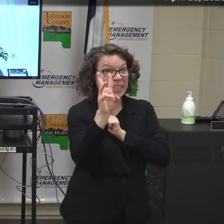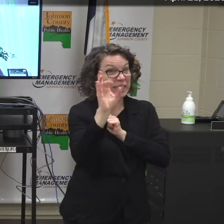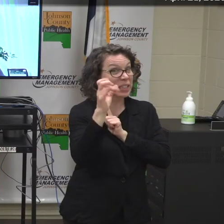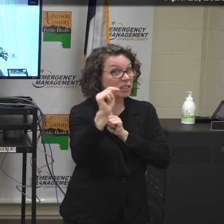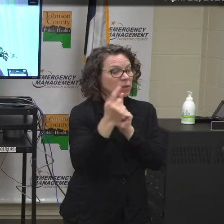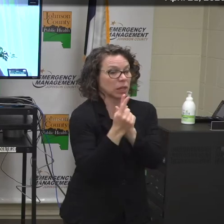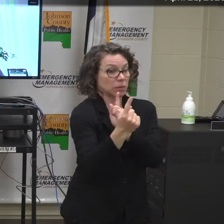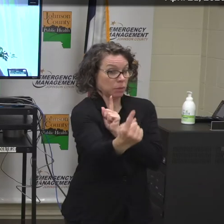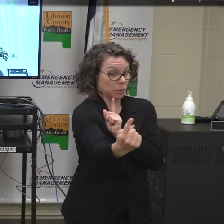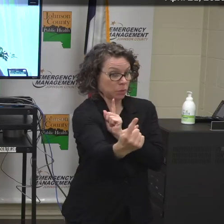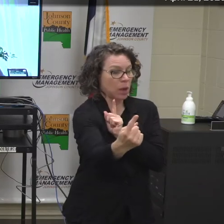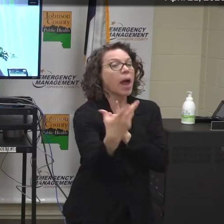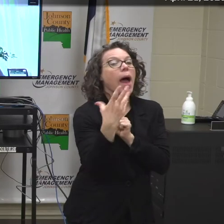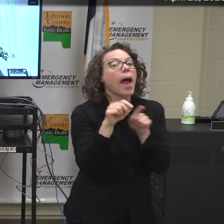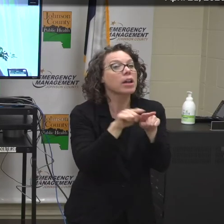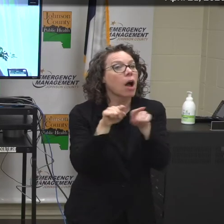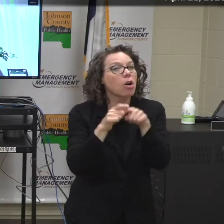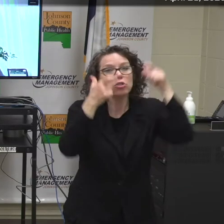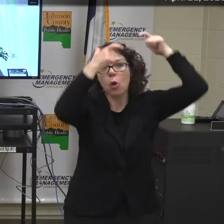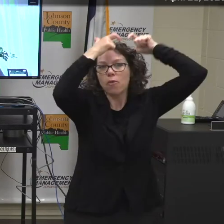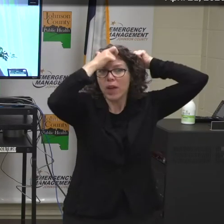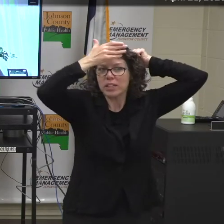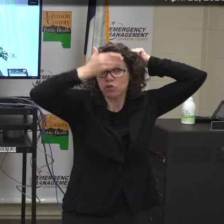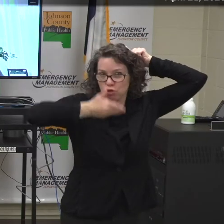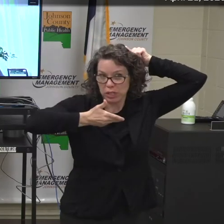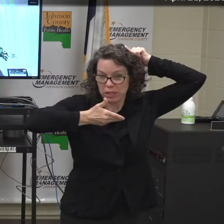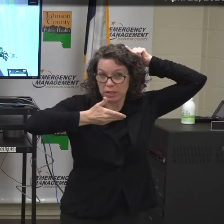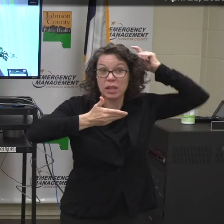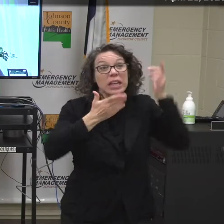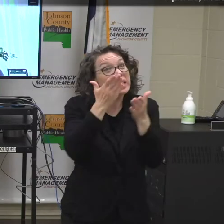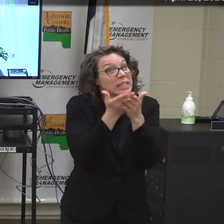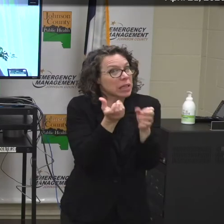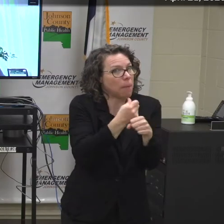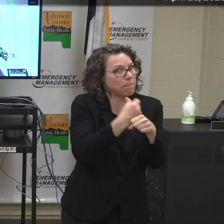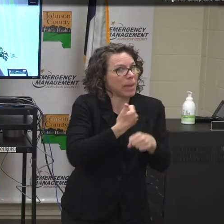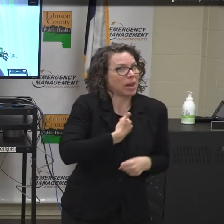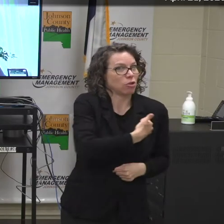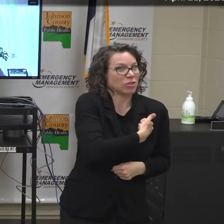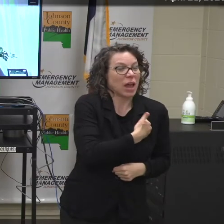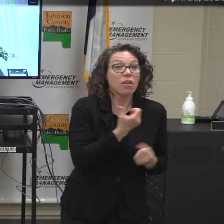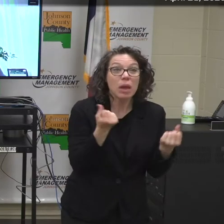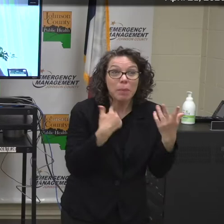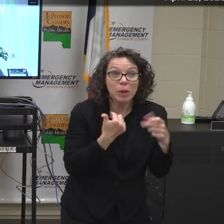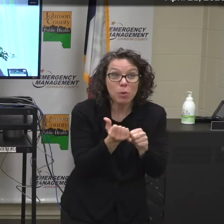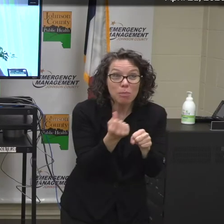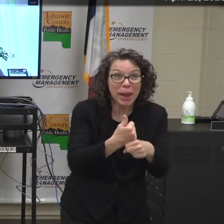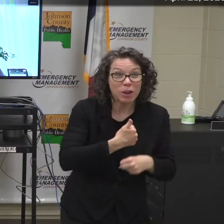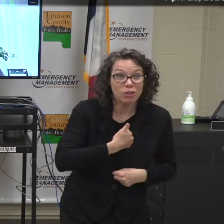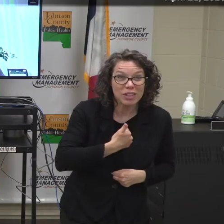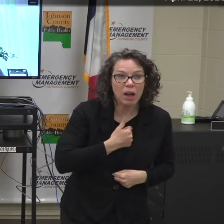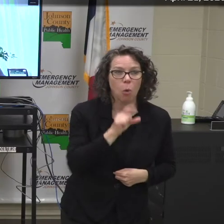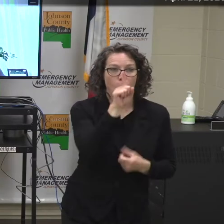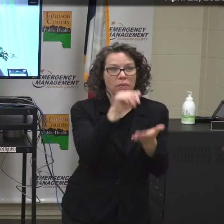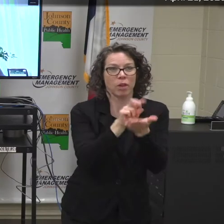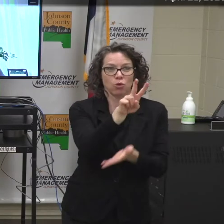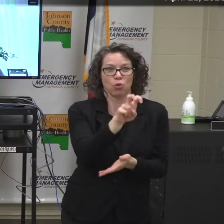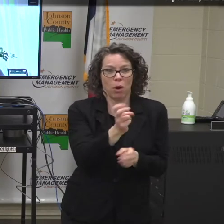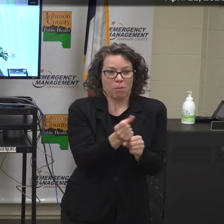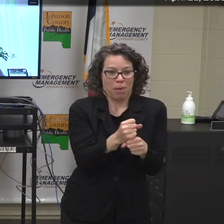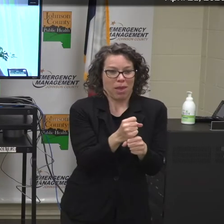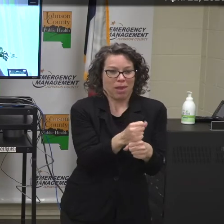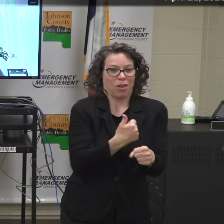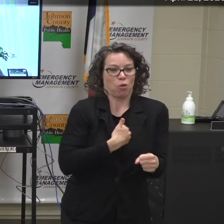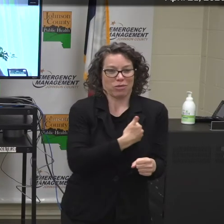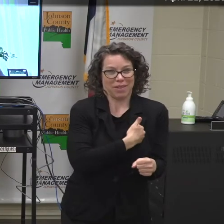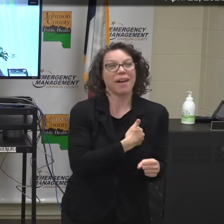of these ourselves. We've received some donations, but we've made 1,200 of them ourselves. And that's true in the hospital and in the clinics. And